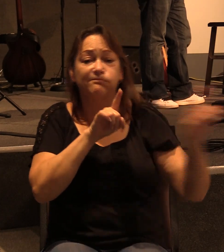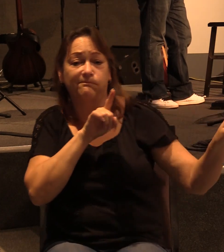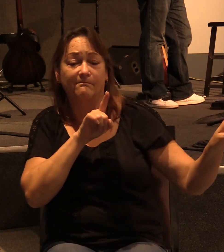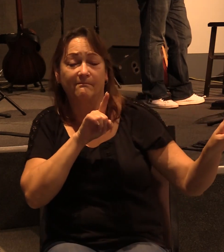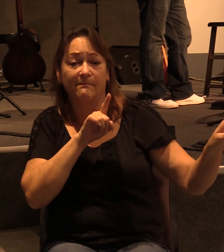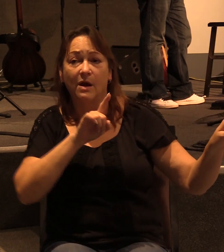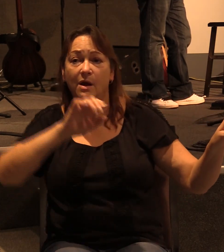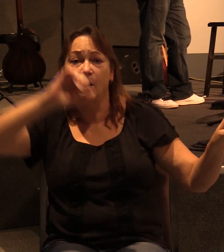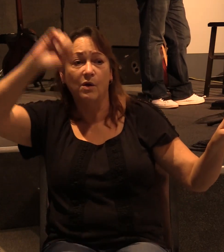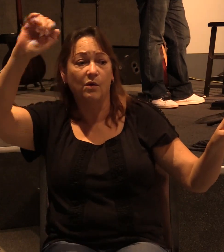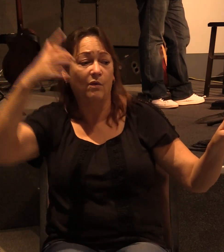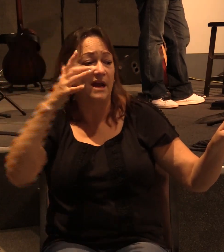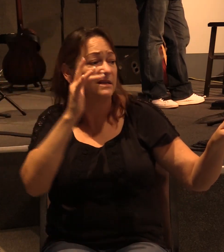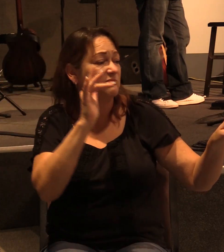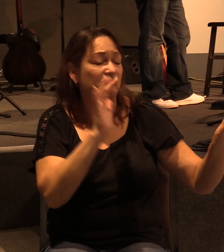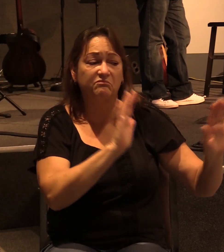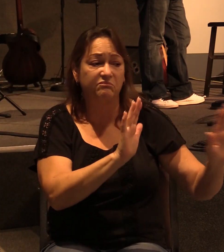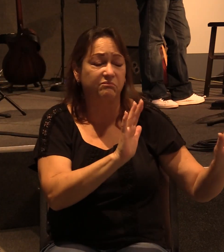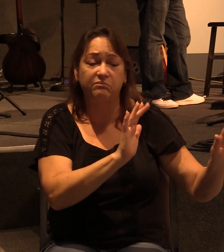from grace.